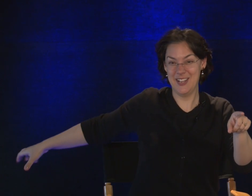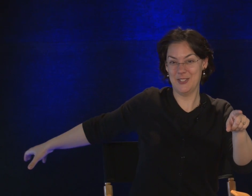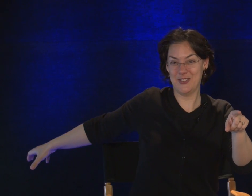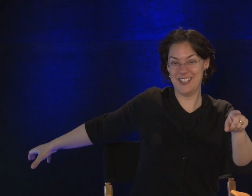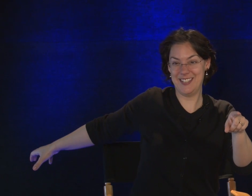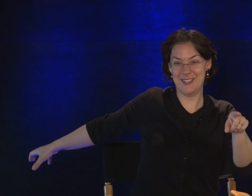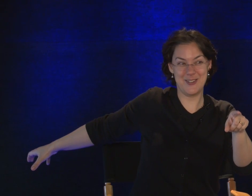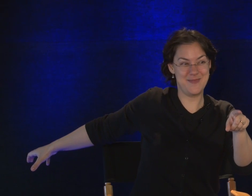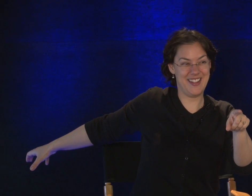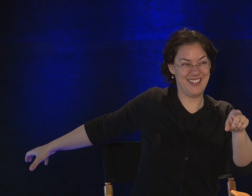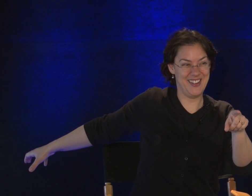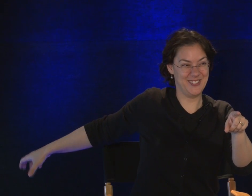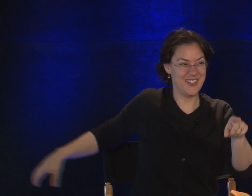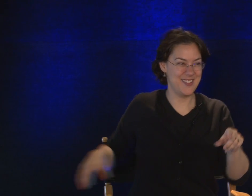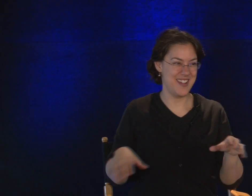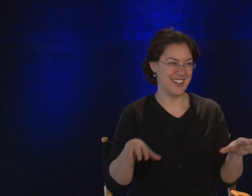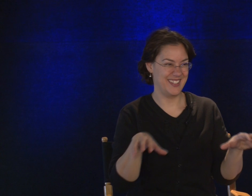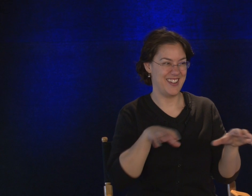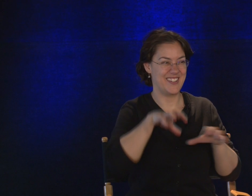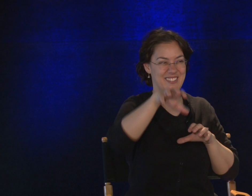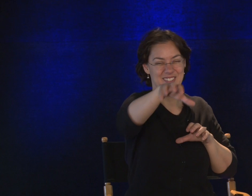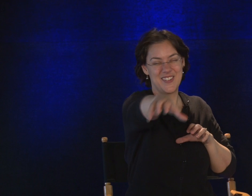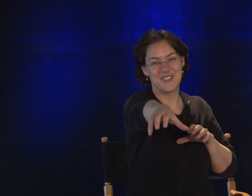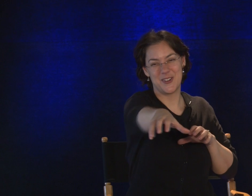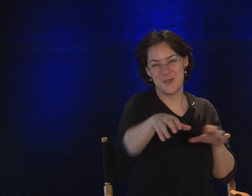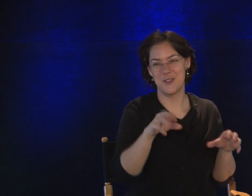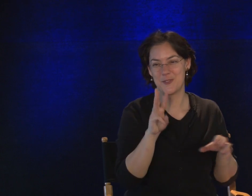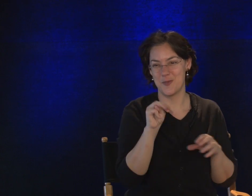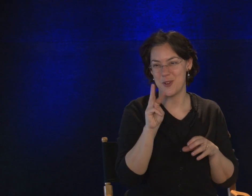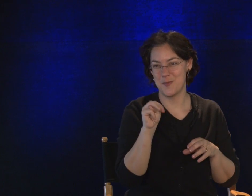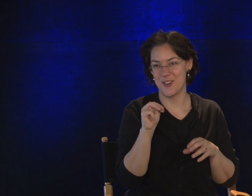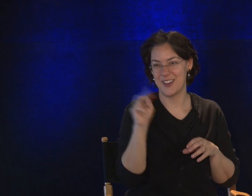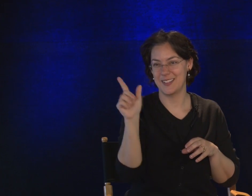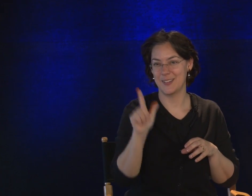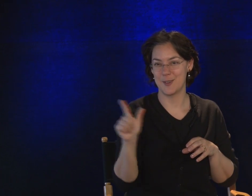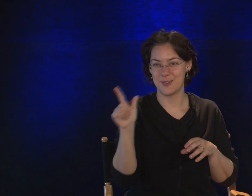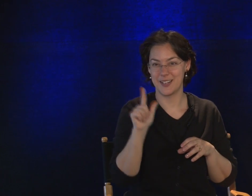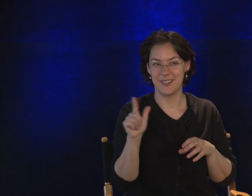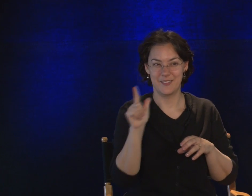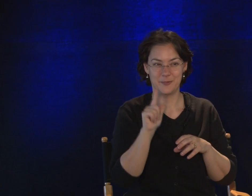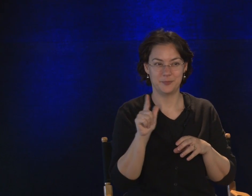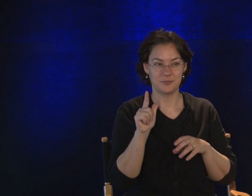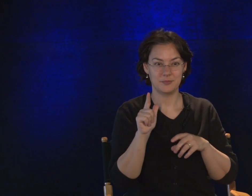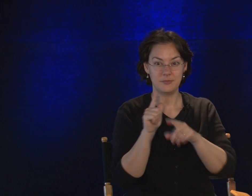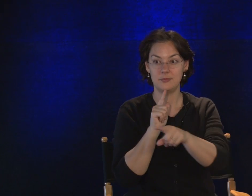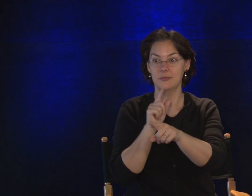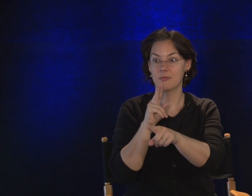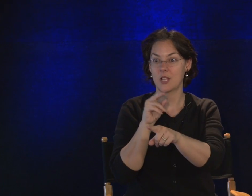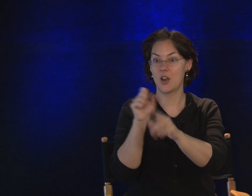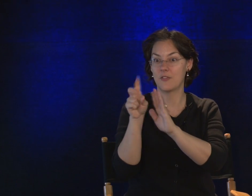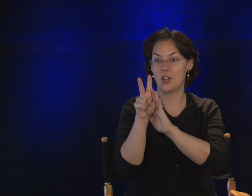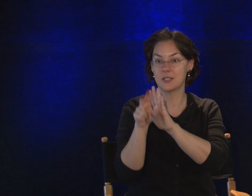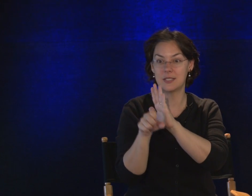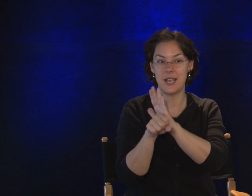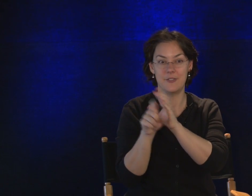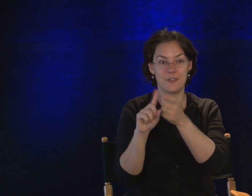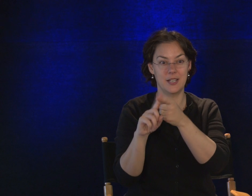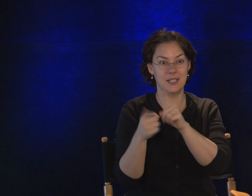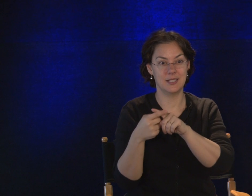stretching his arm back there. It's way back there. Far removed from Walmart and the library. Our Vol State friends.